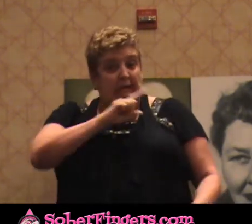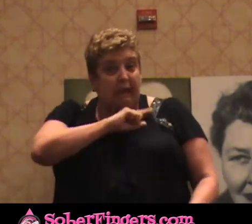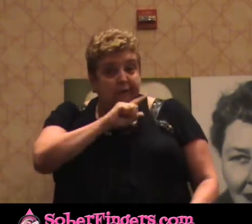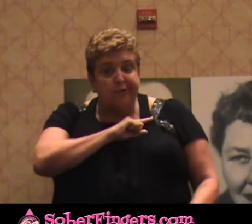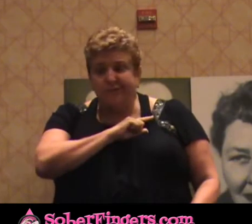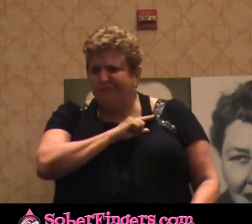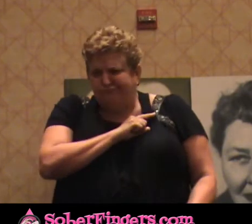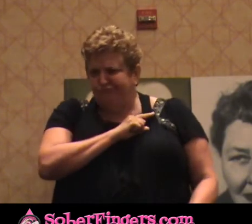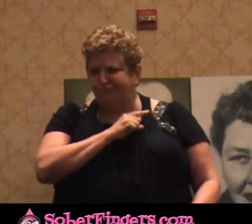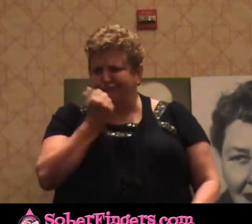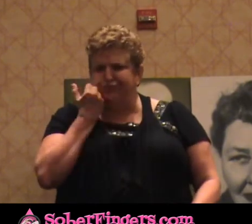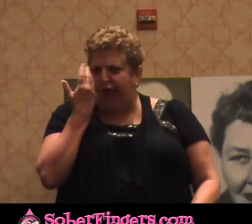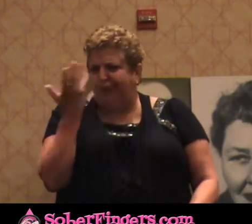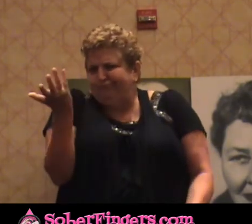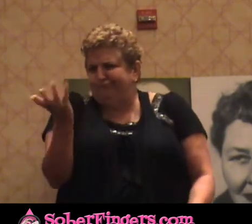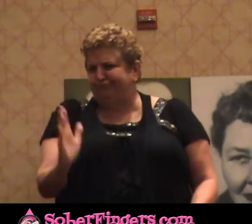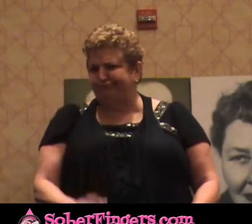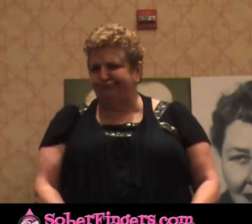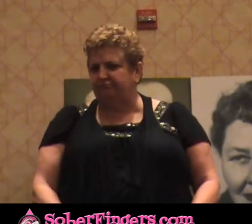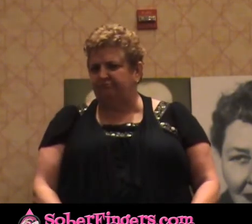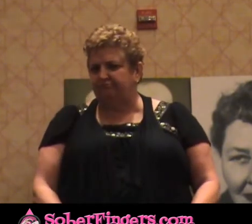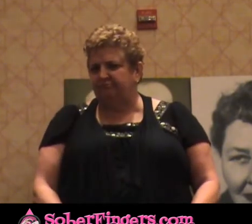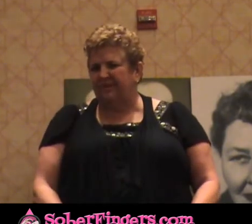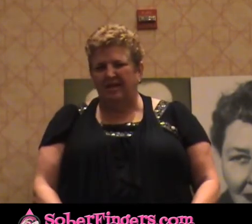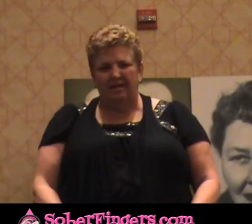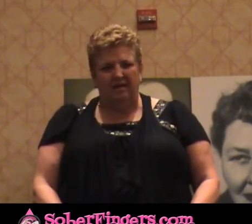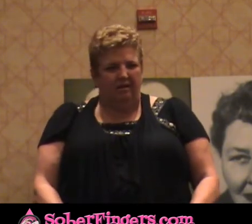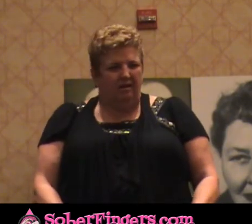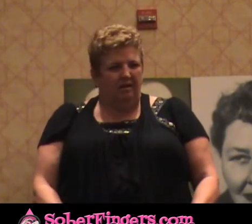Or shame. That's why I did it all over and over again.